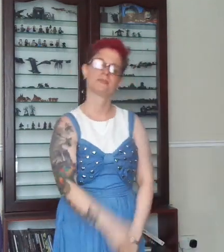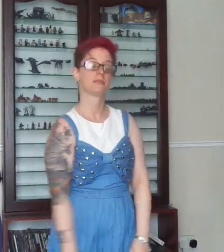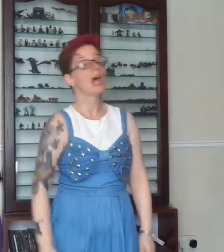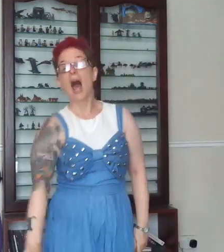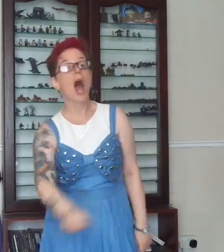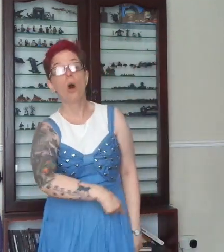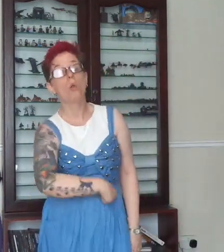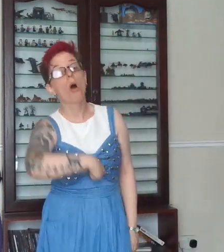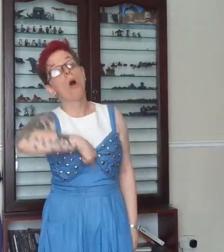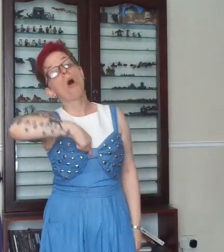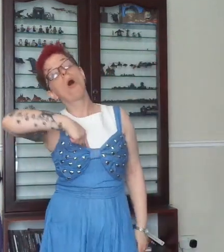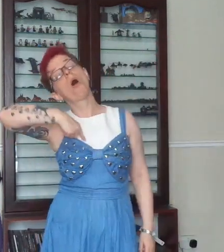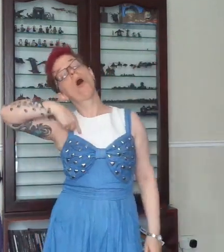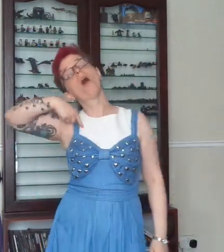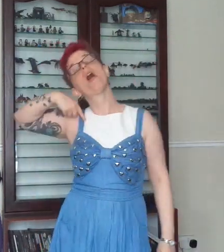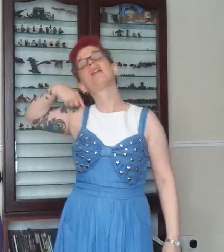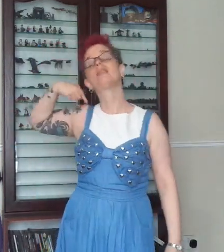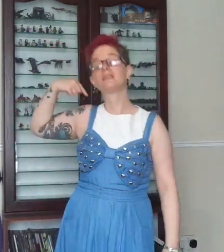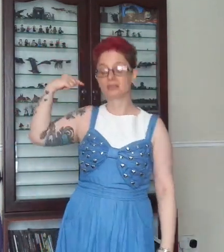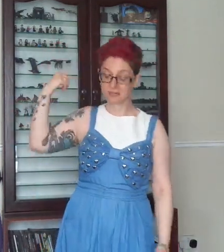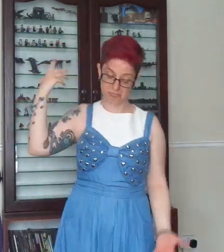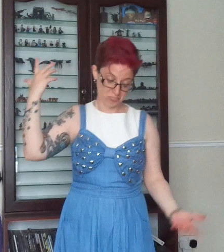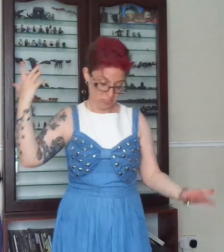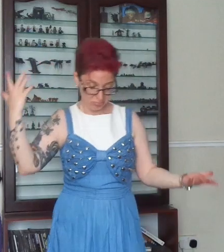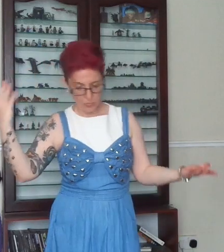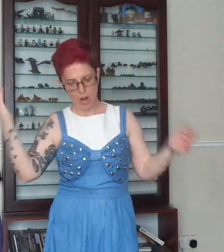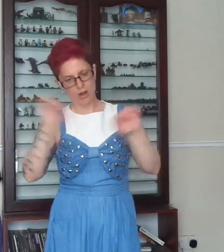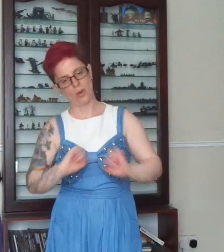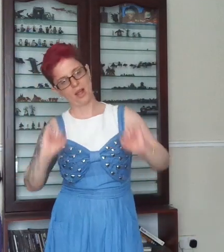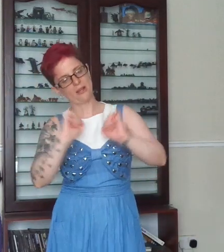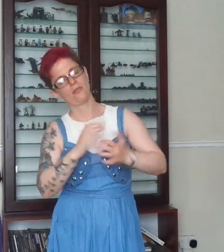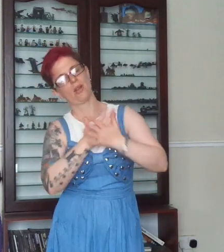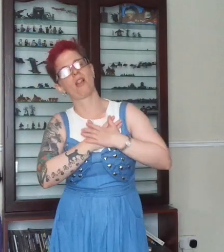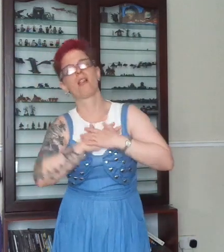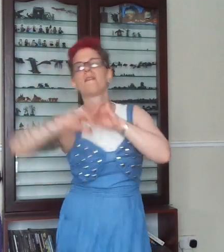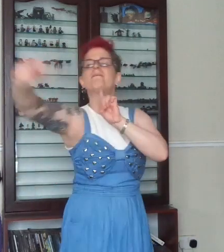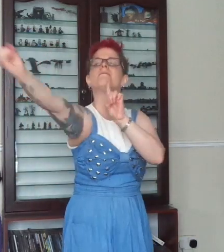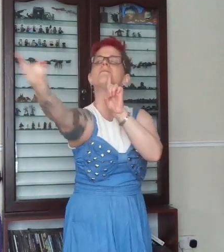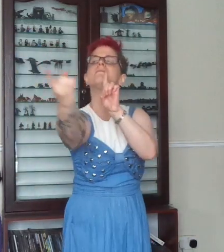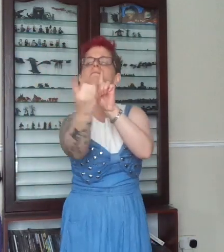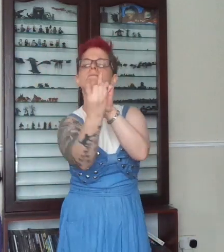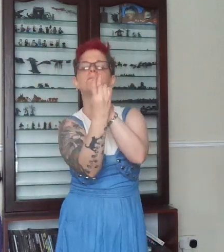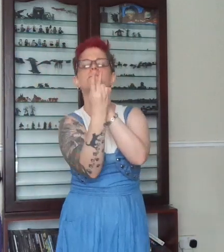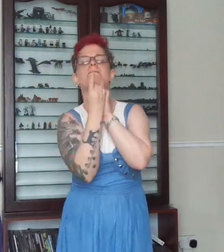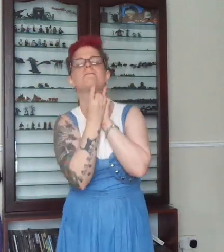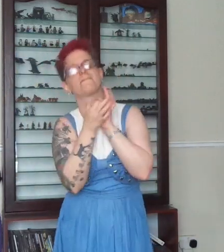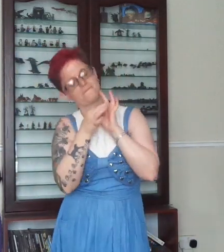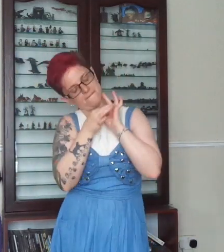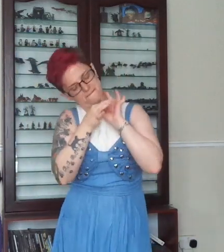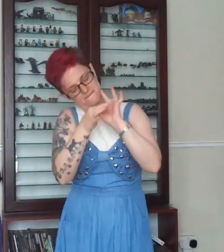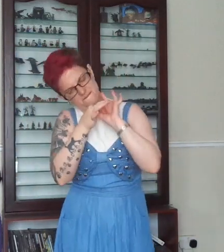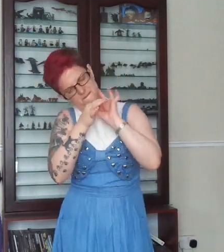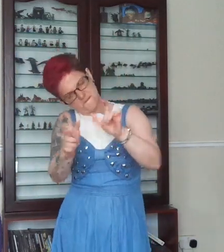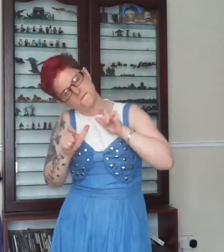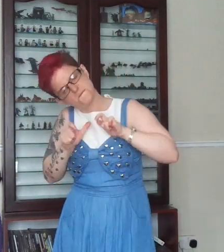How long can you wait for the one you deserve? Bad on,